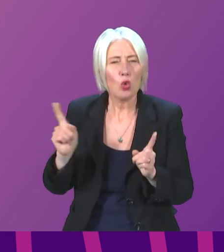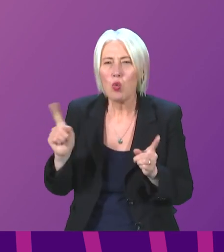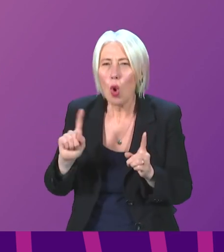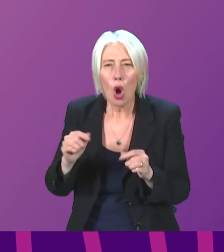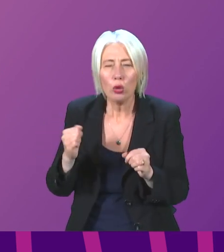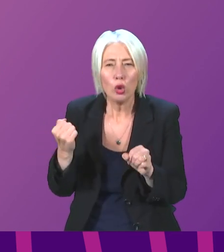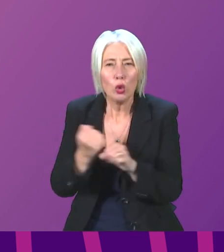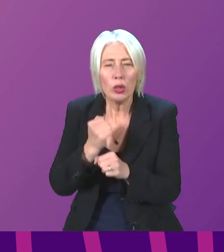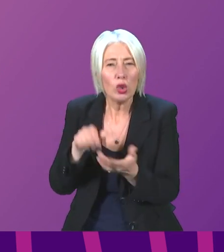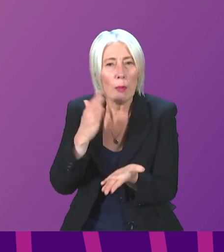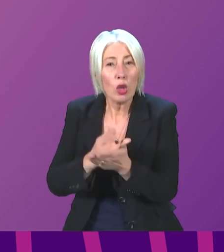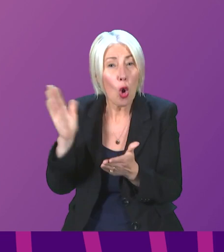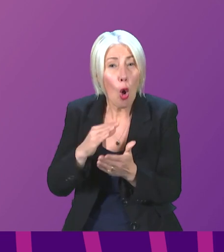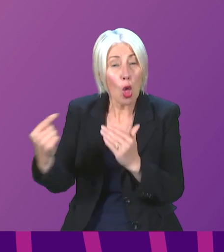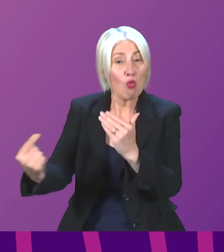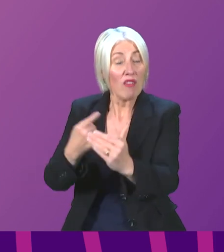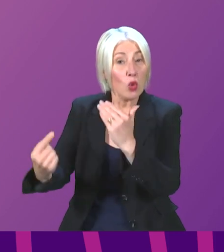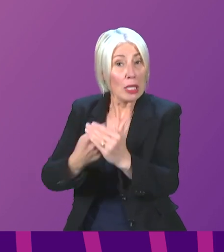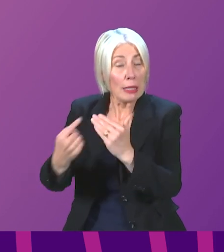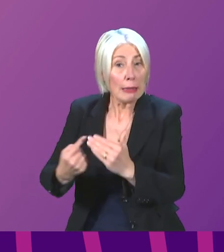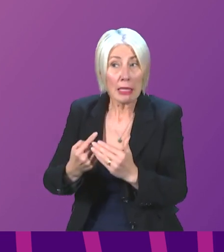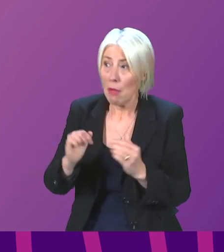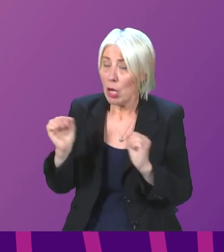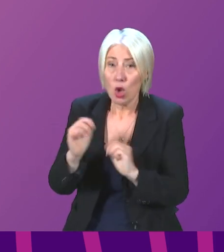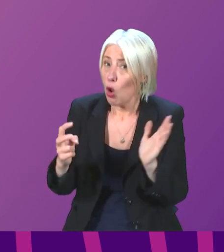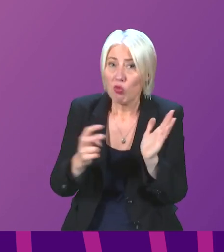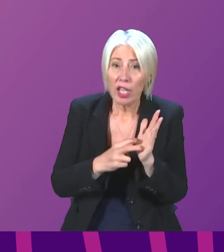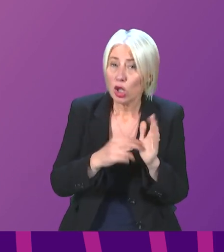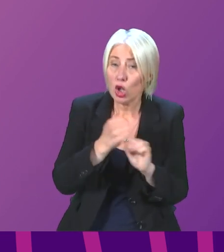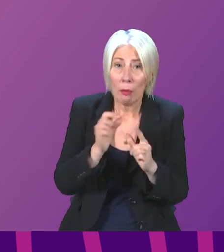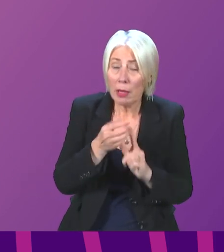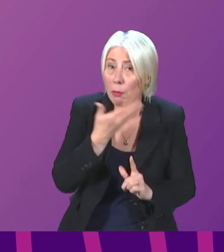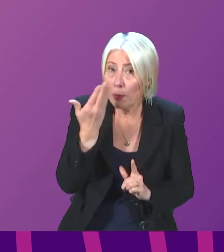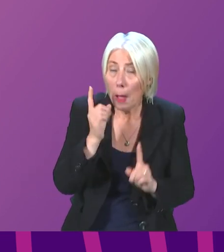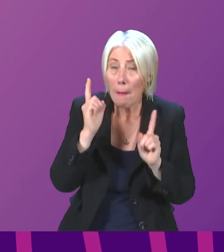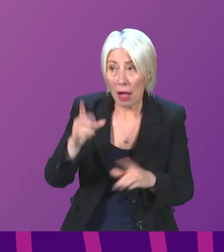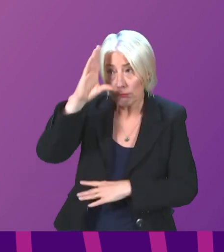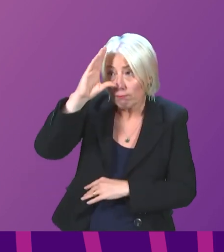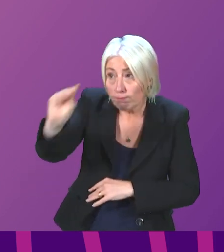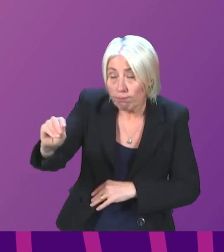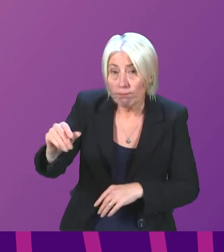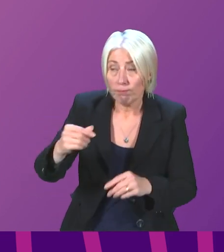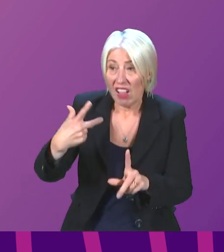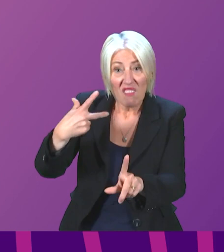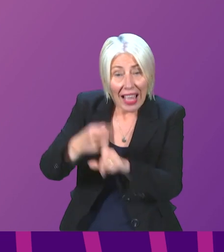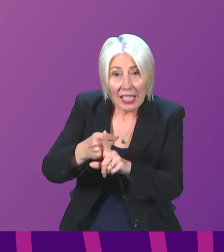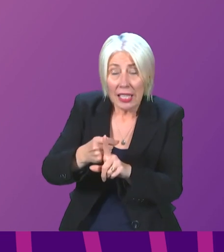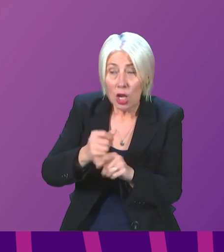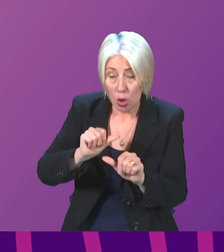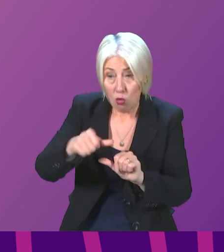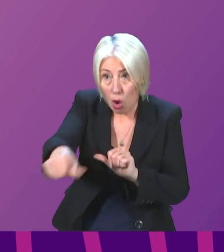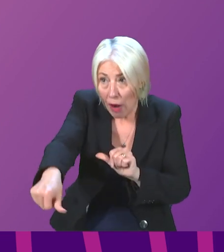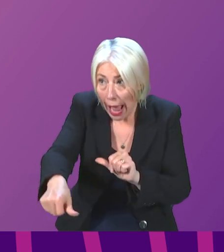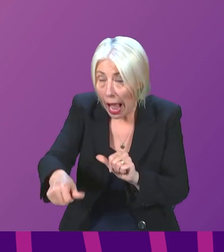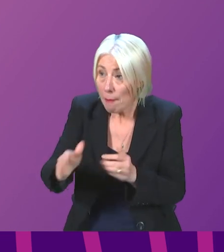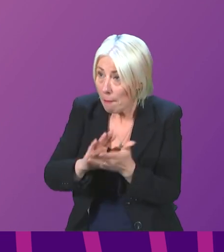taken to ensure that all refugees who may not be registered with a GP can be made aware of the vaccine programme and access appointments?